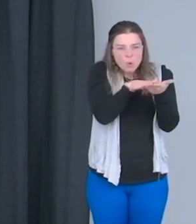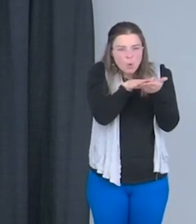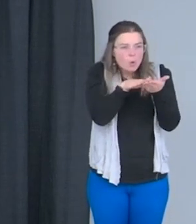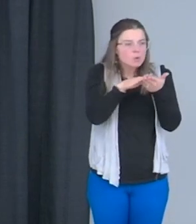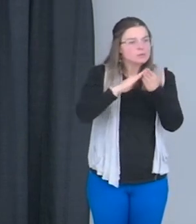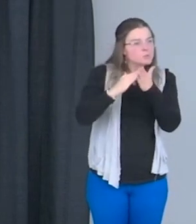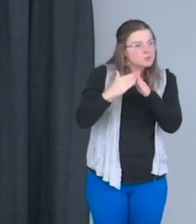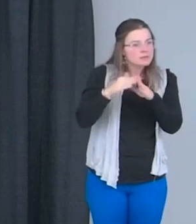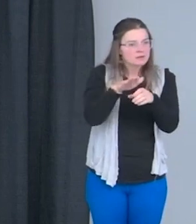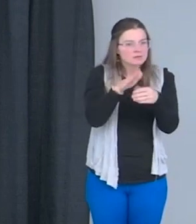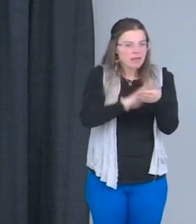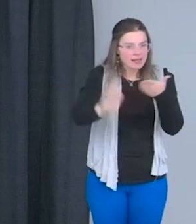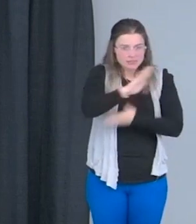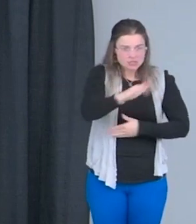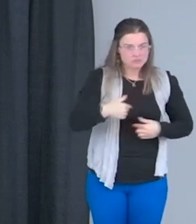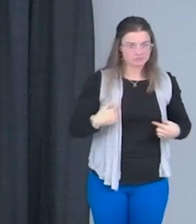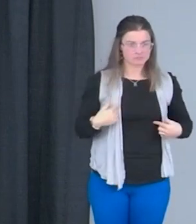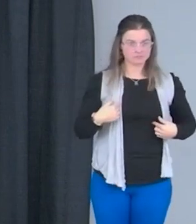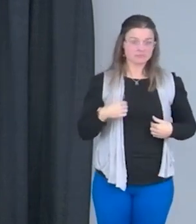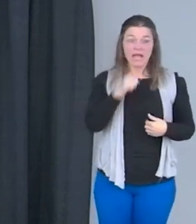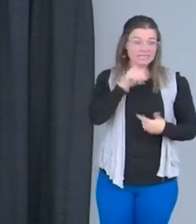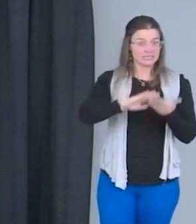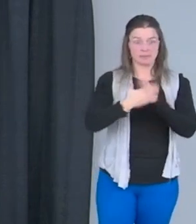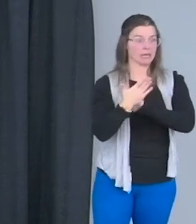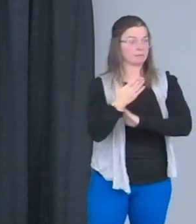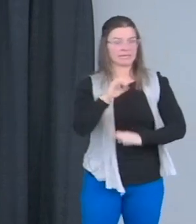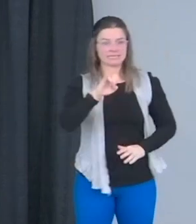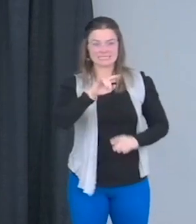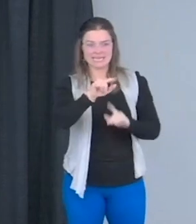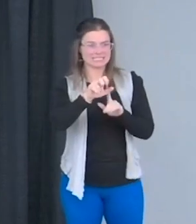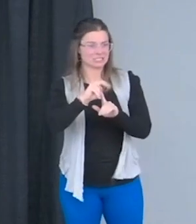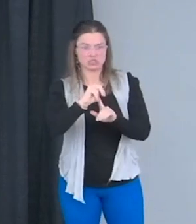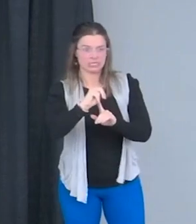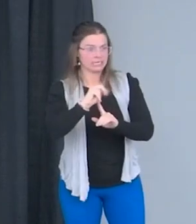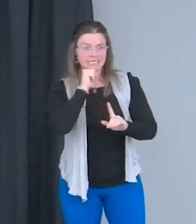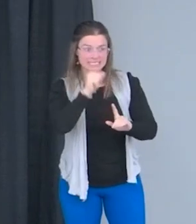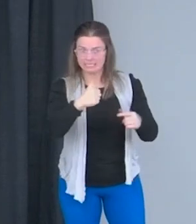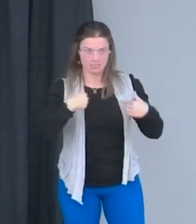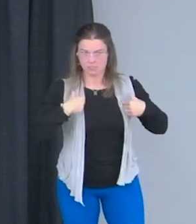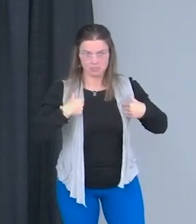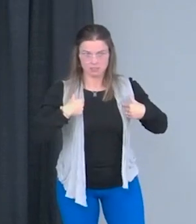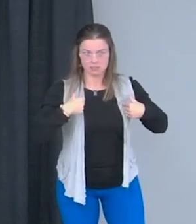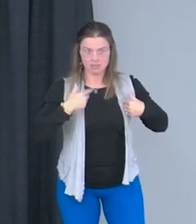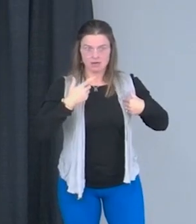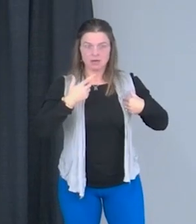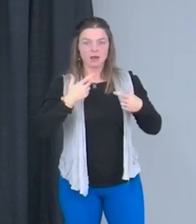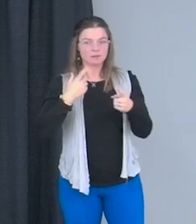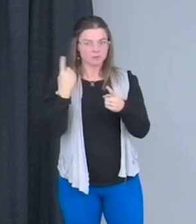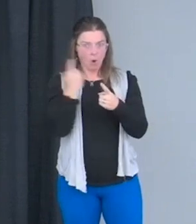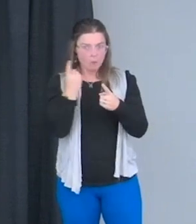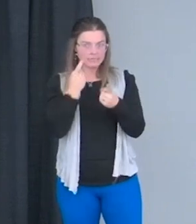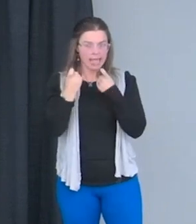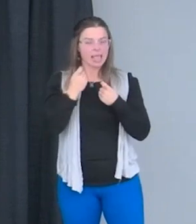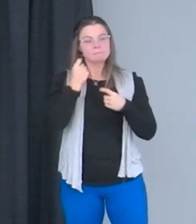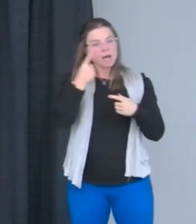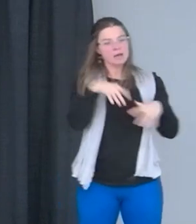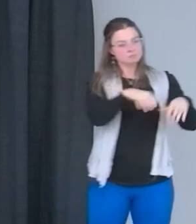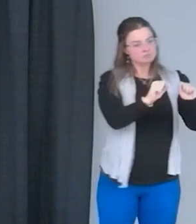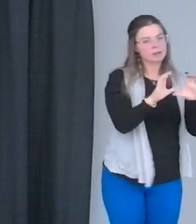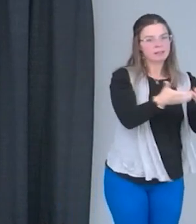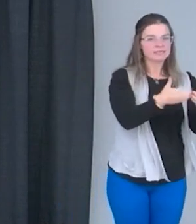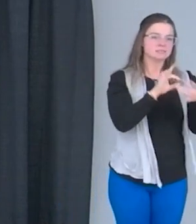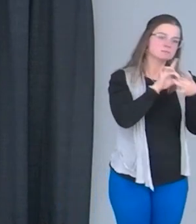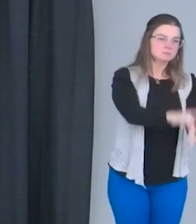ain't finished. So I ain't become like a professional dietitian just so anyone want to know. Um, cause I get that question all the time. But what